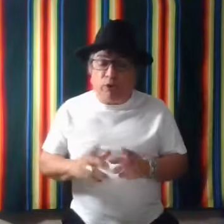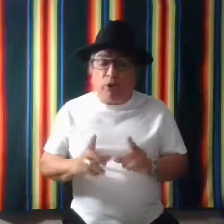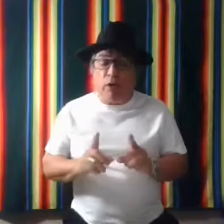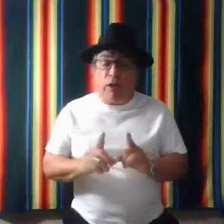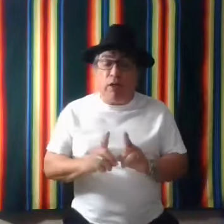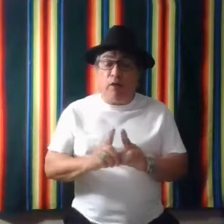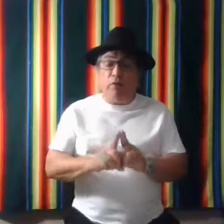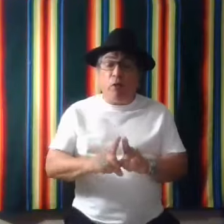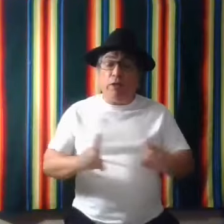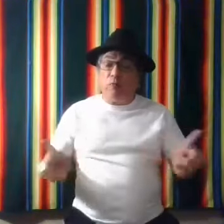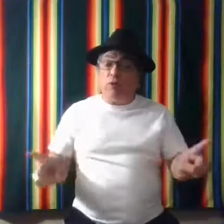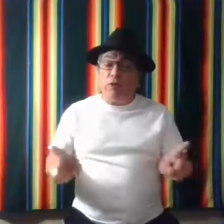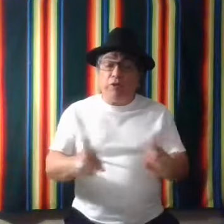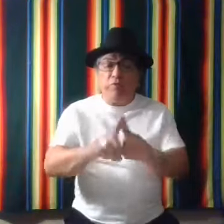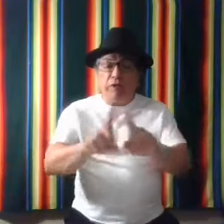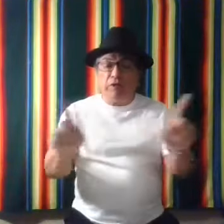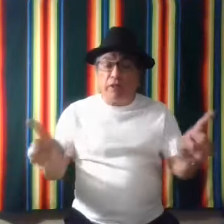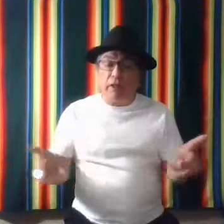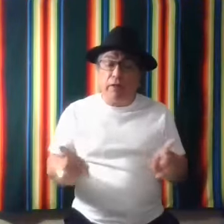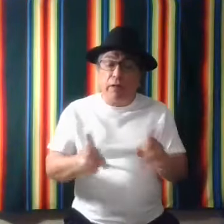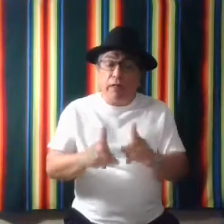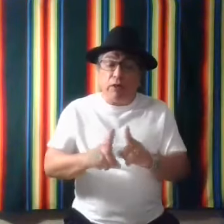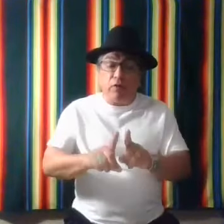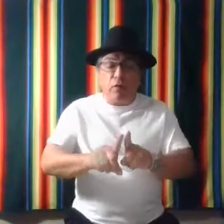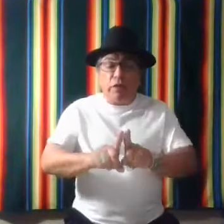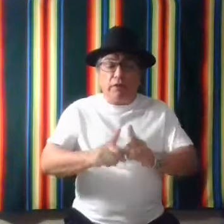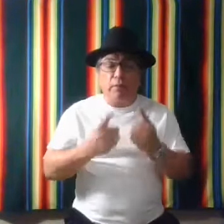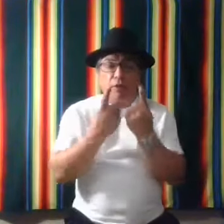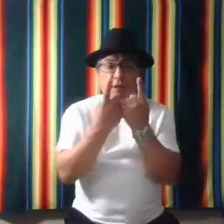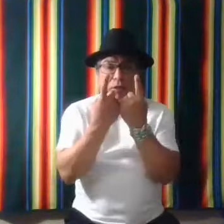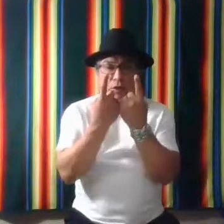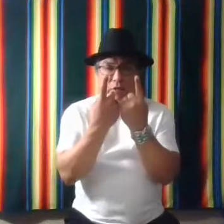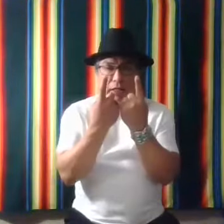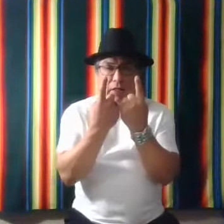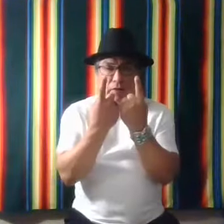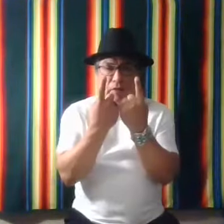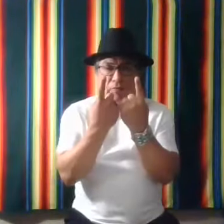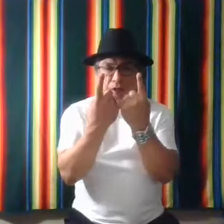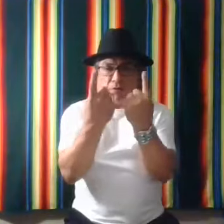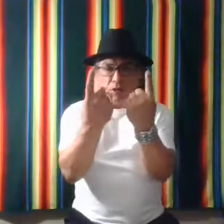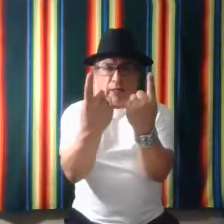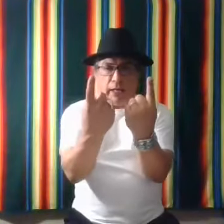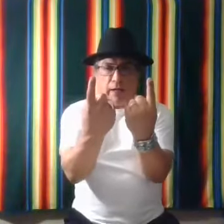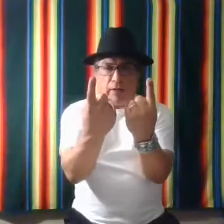To avoid. And we're going to use two fingers again here. To avoid something. You take. The fingers going out.